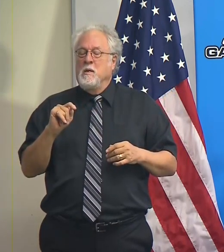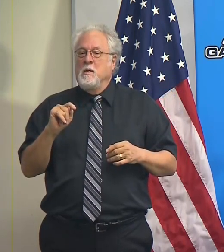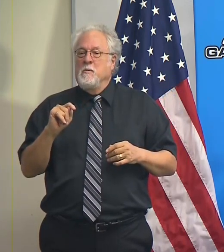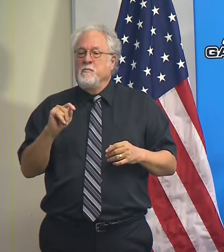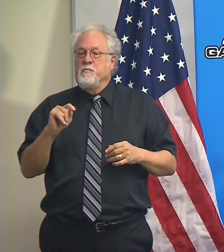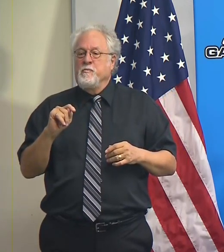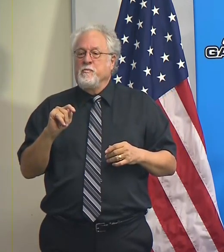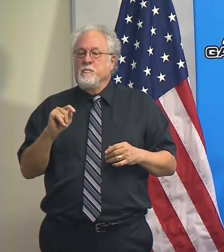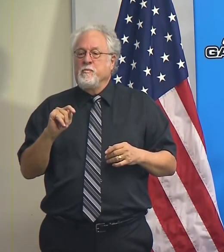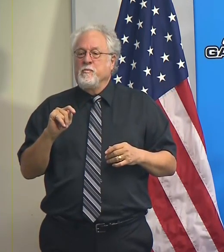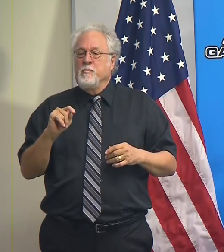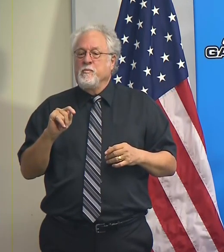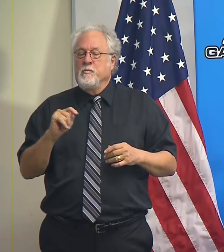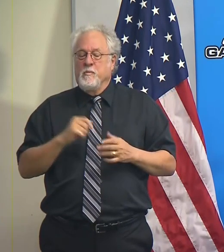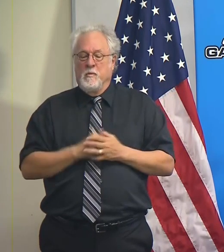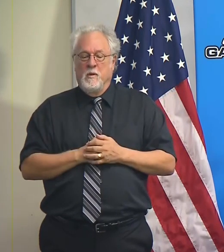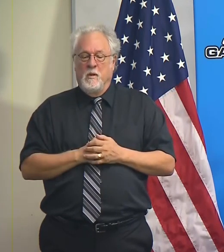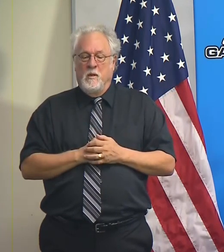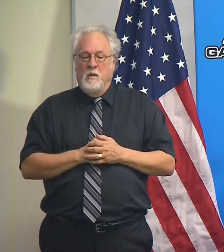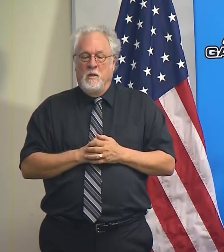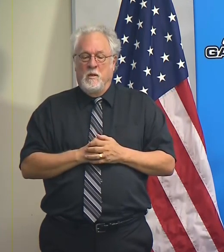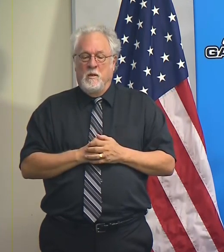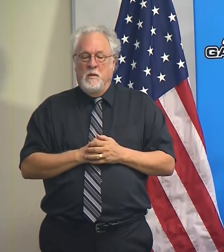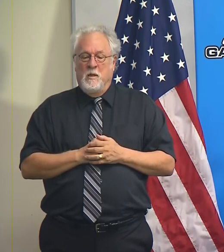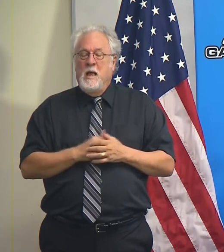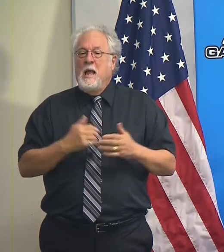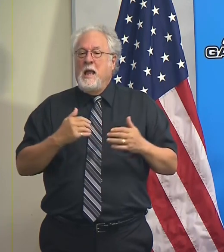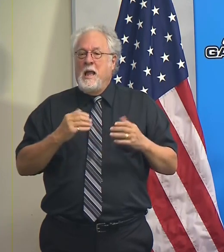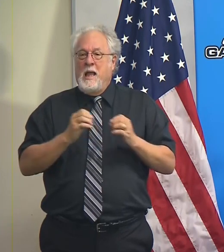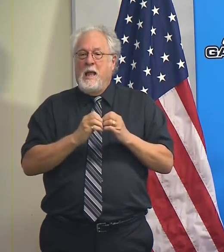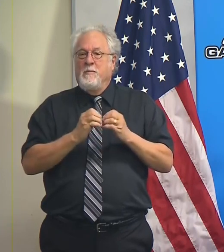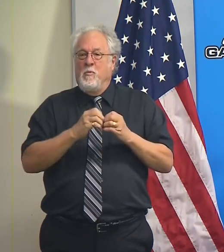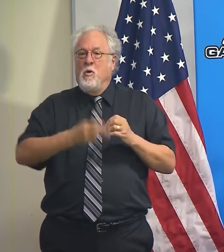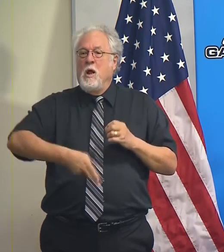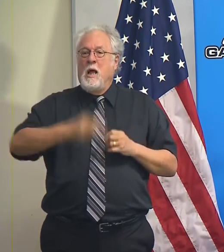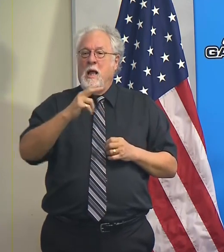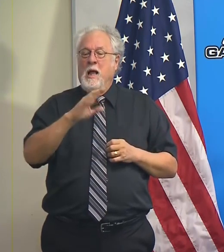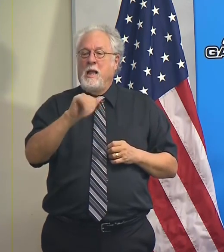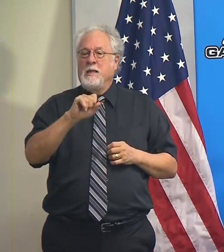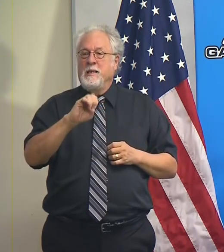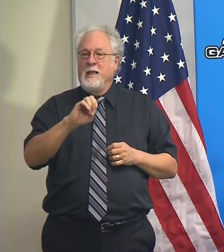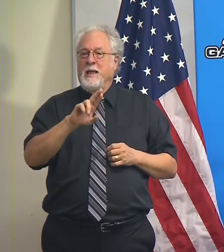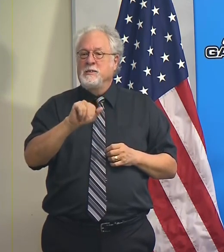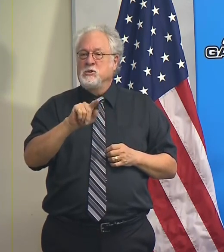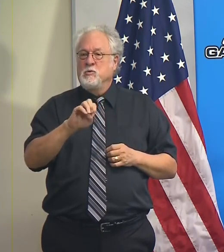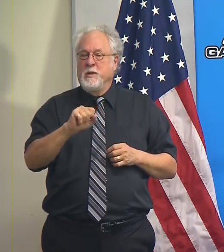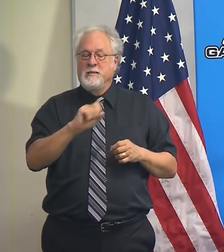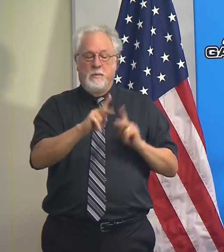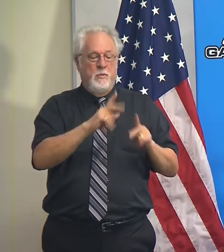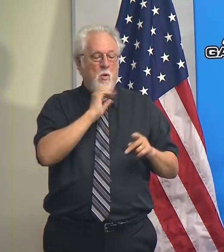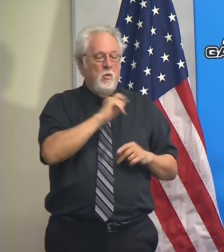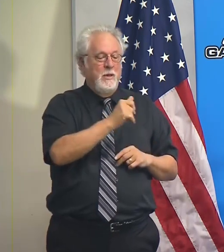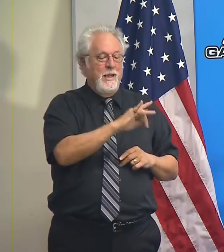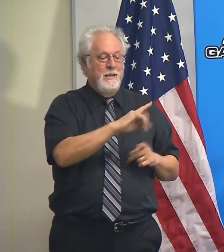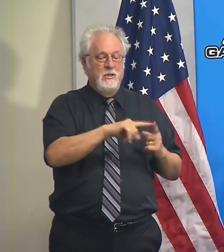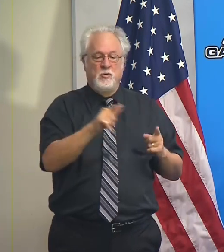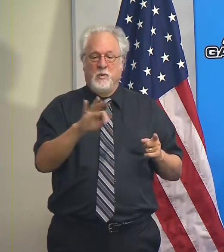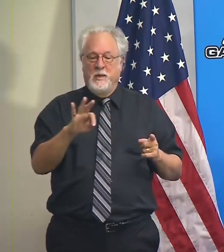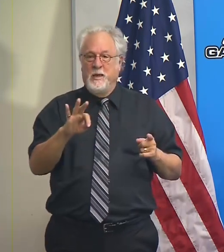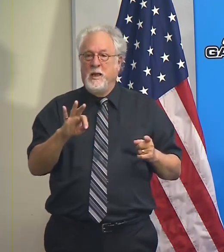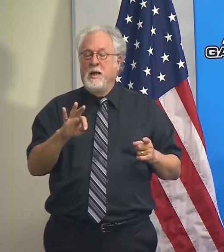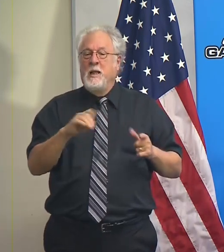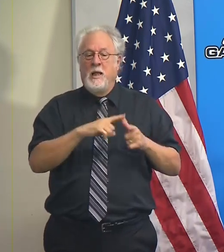with much higher case rates in people 18 to 29, and then it got